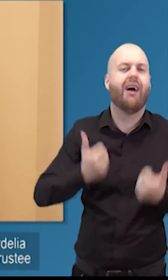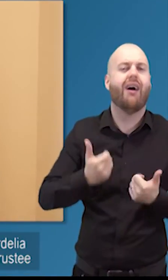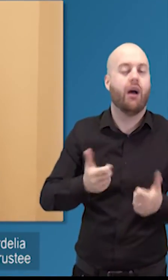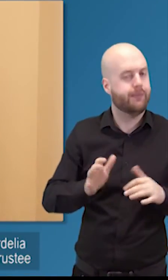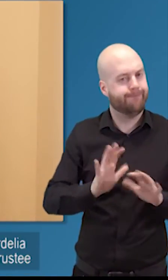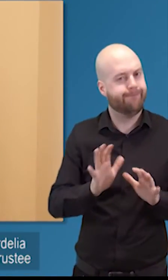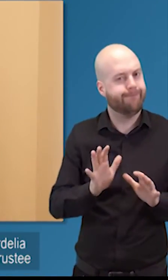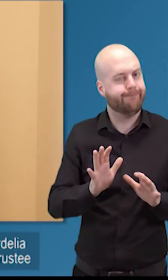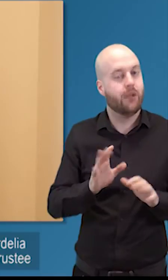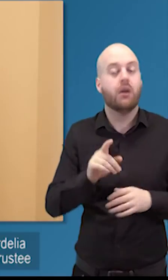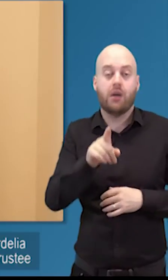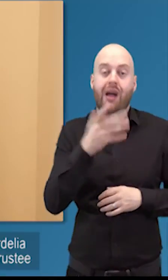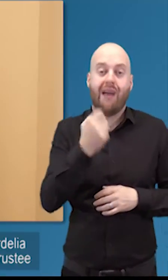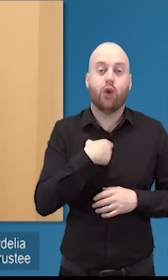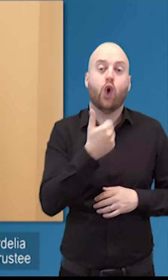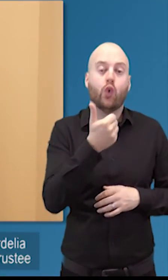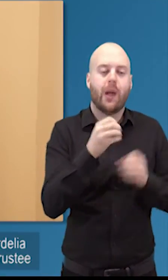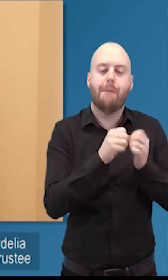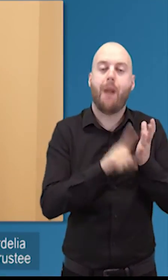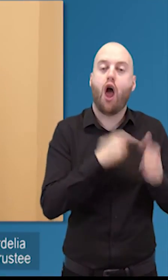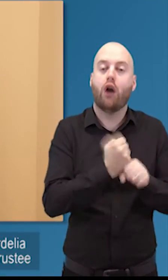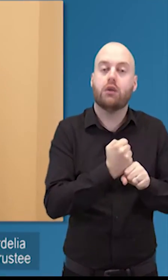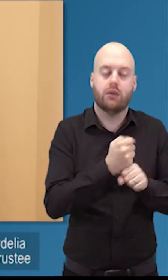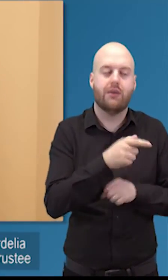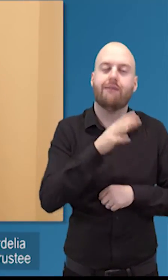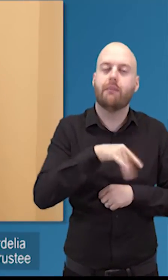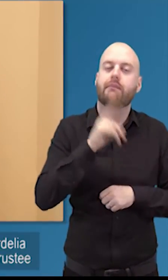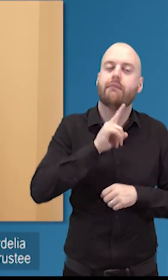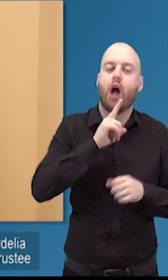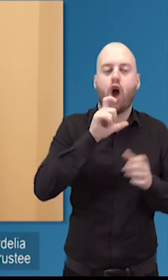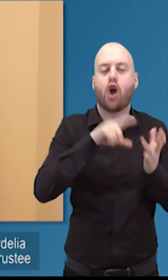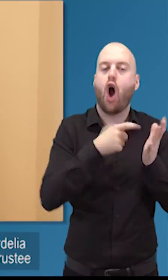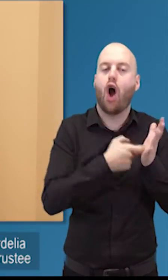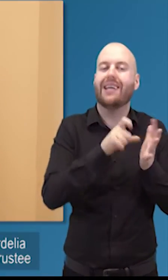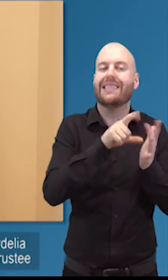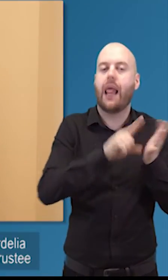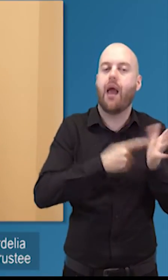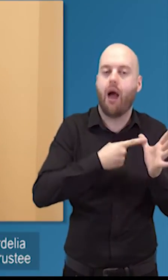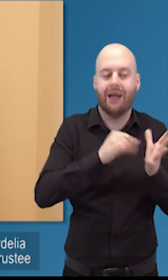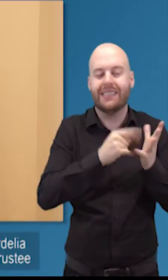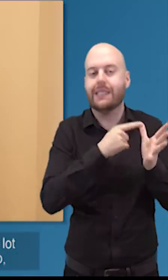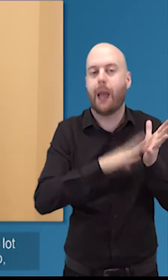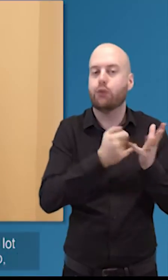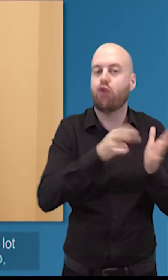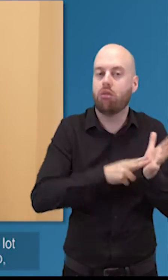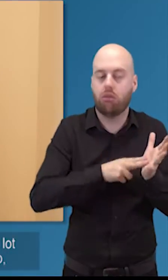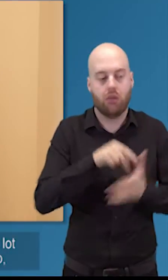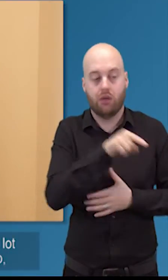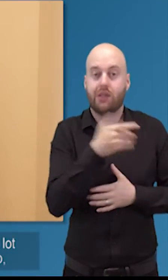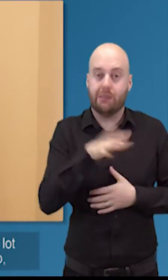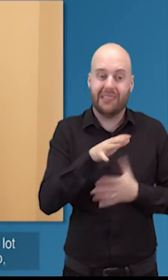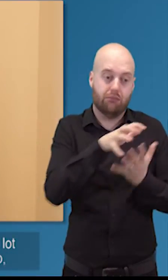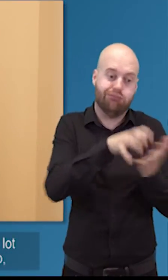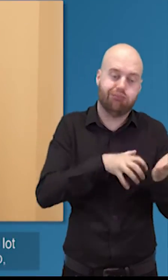website by cordelia samson is that her cordelia samson who did a blog for us on being a young trustee and what she